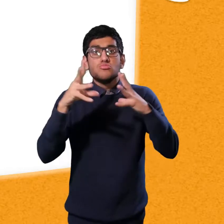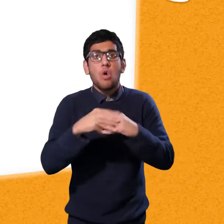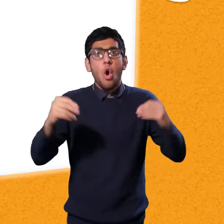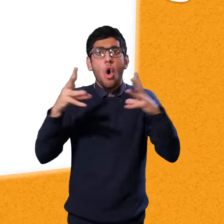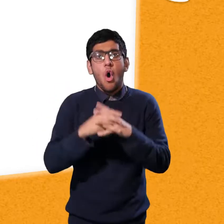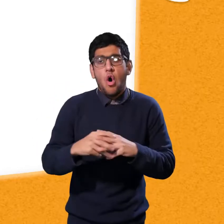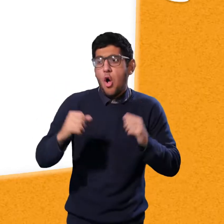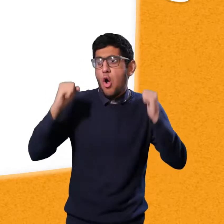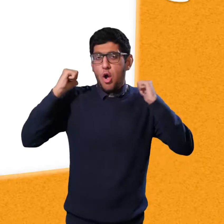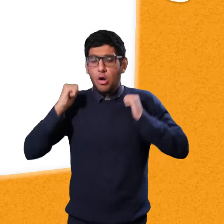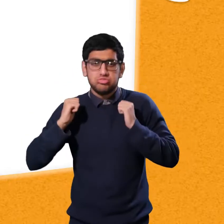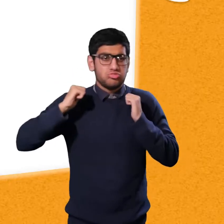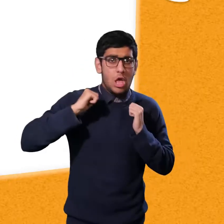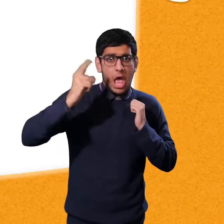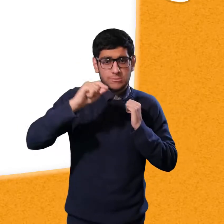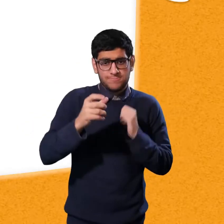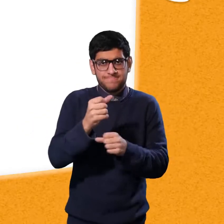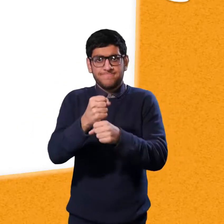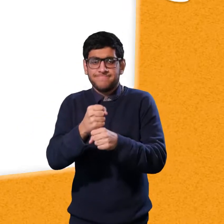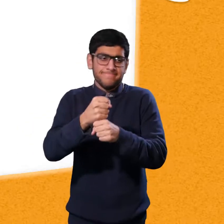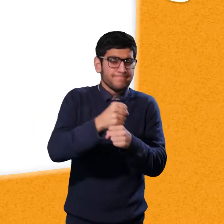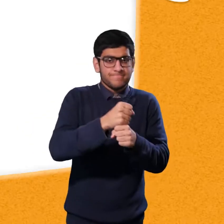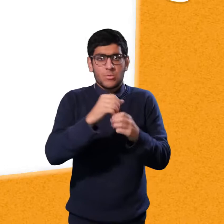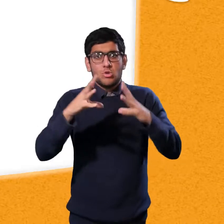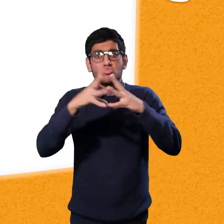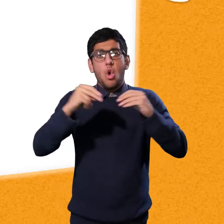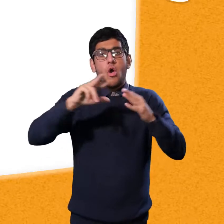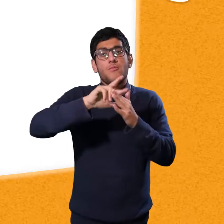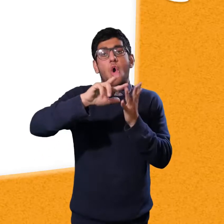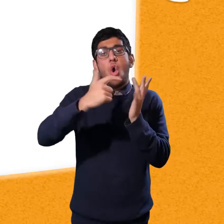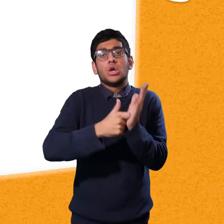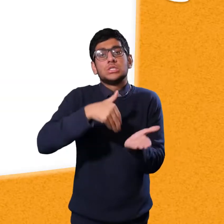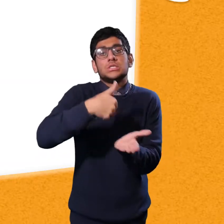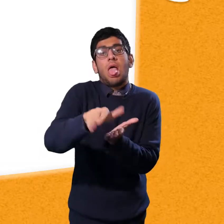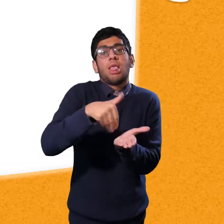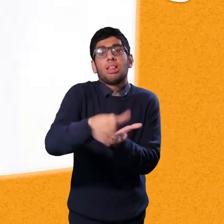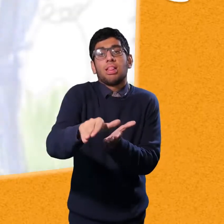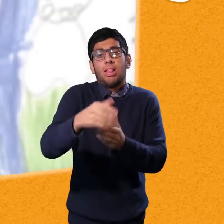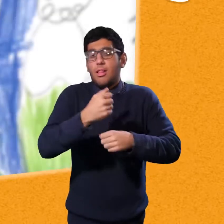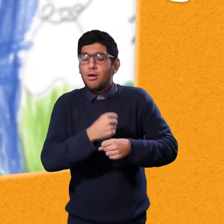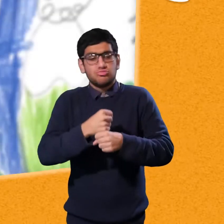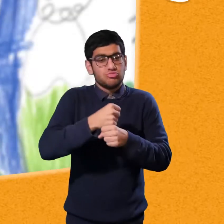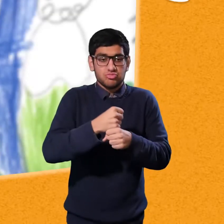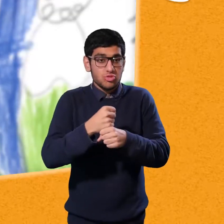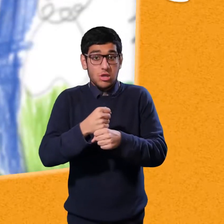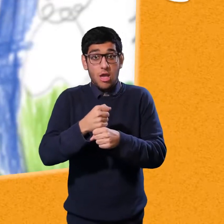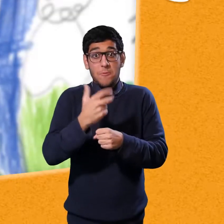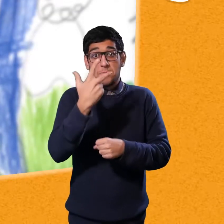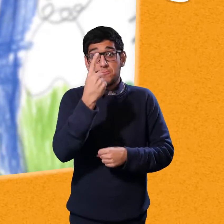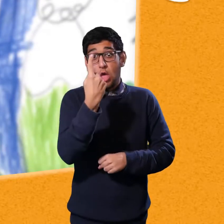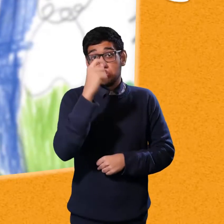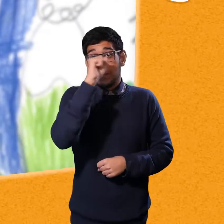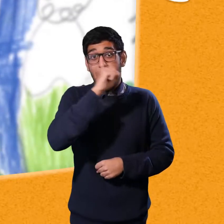saw a man selling straw. He had straw on his back and a sign saying, straw for sale.